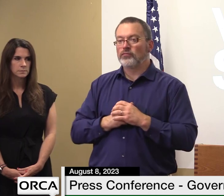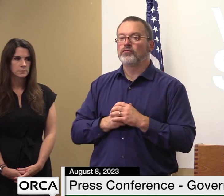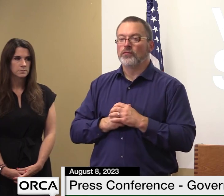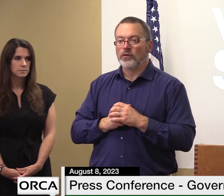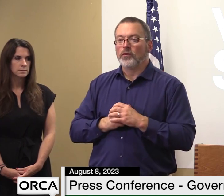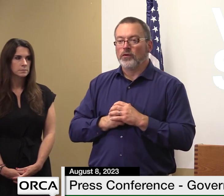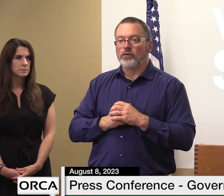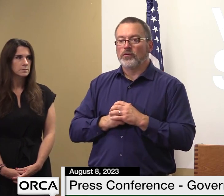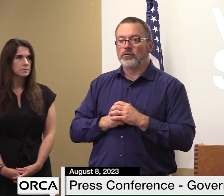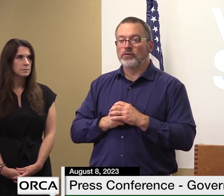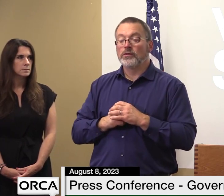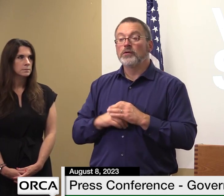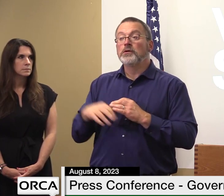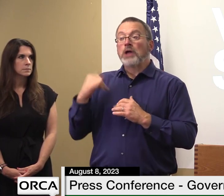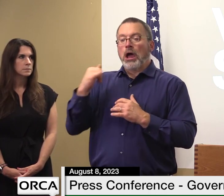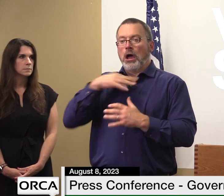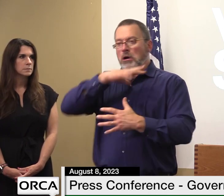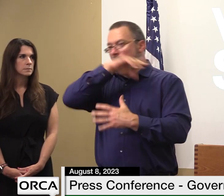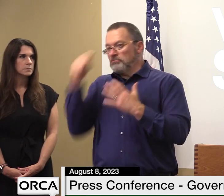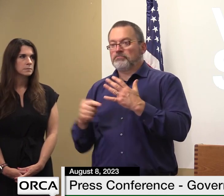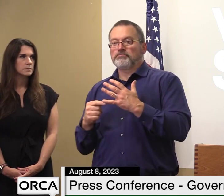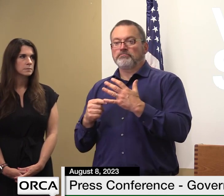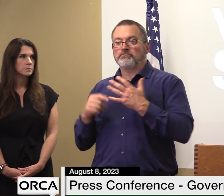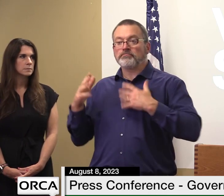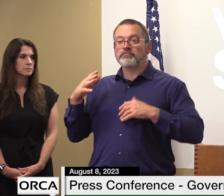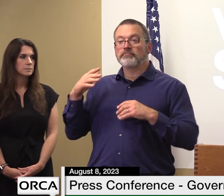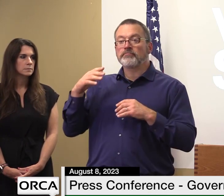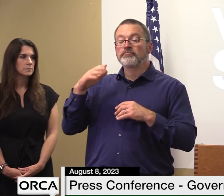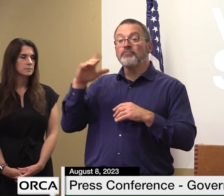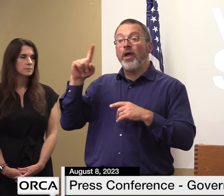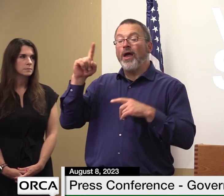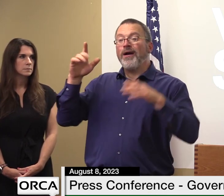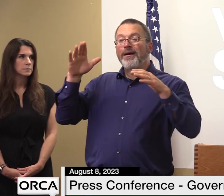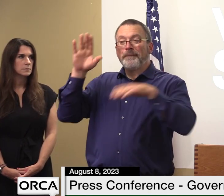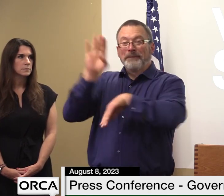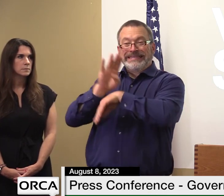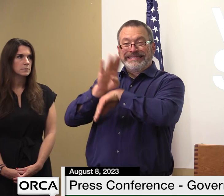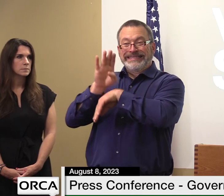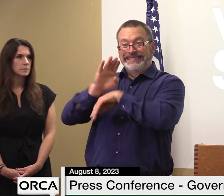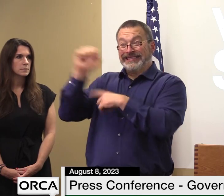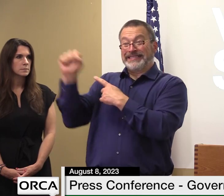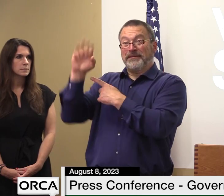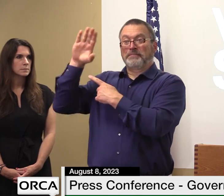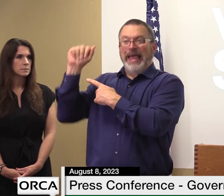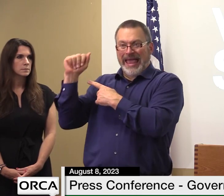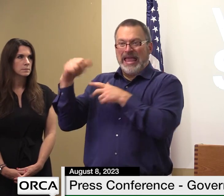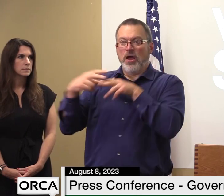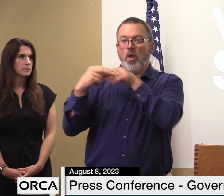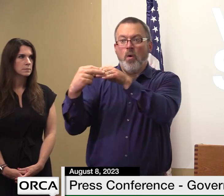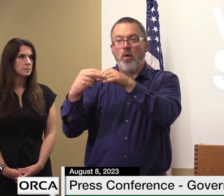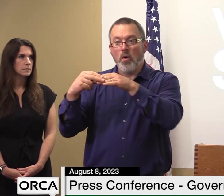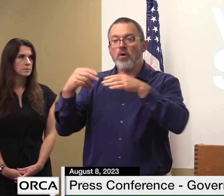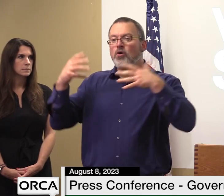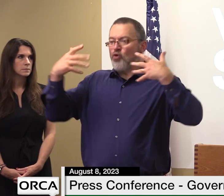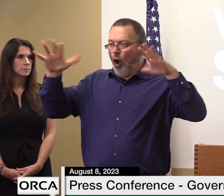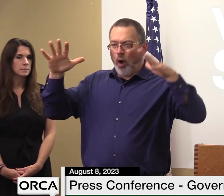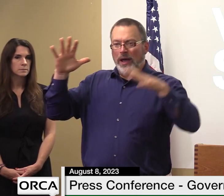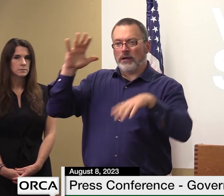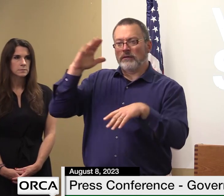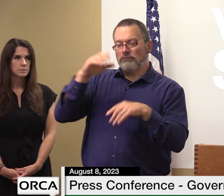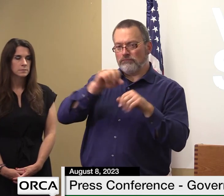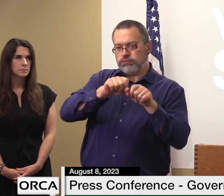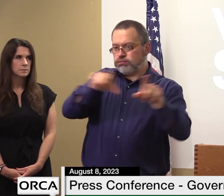our partners at the small business administration have approved 139 loans for a total of 6